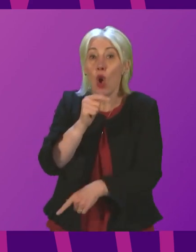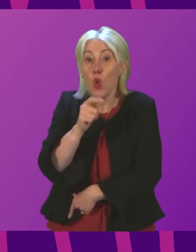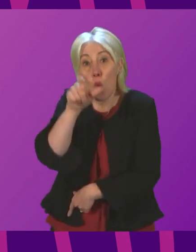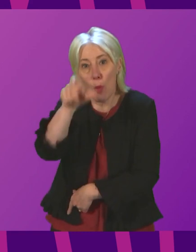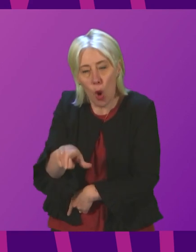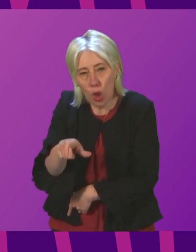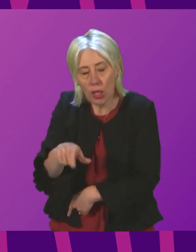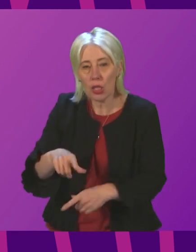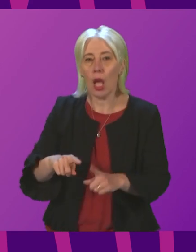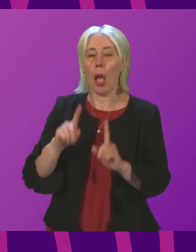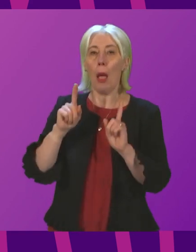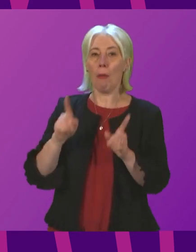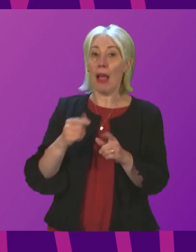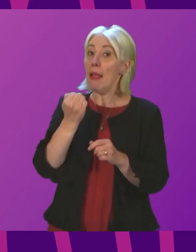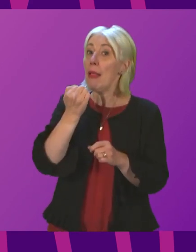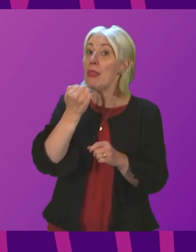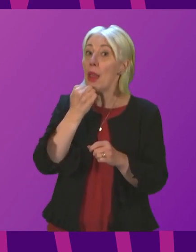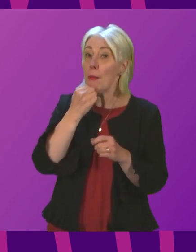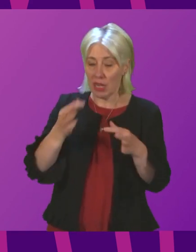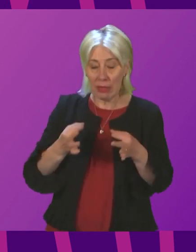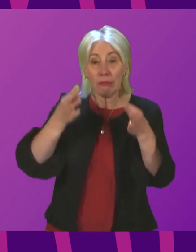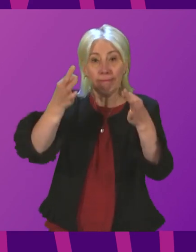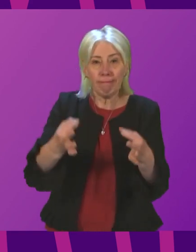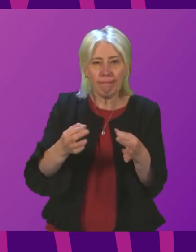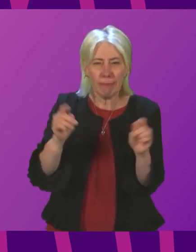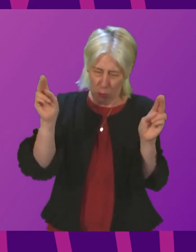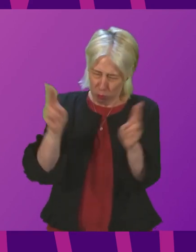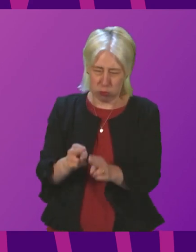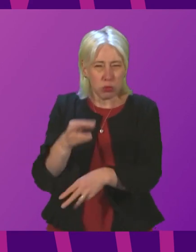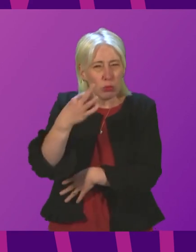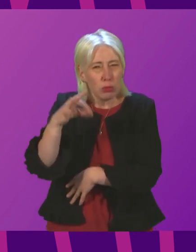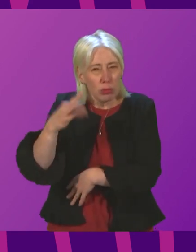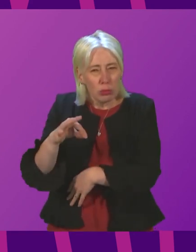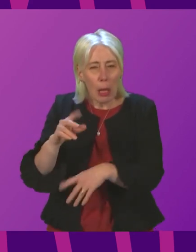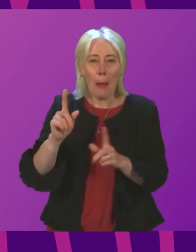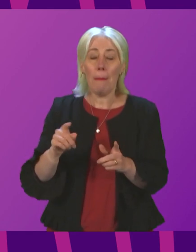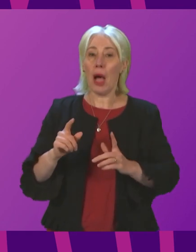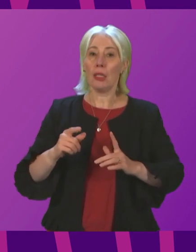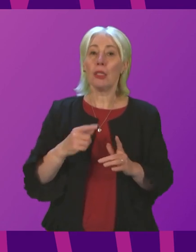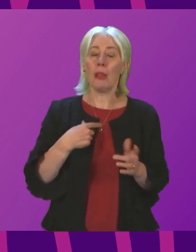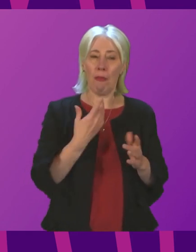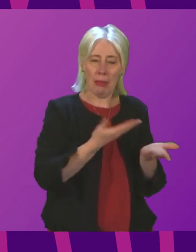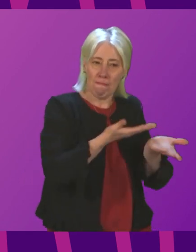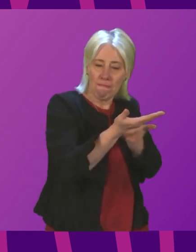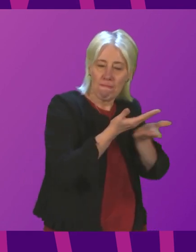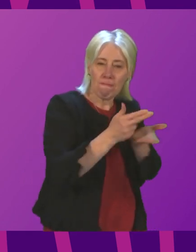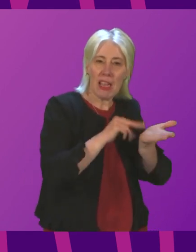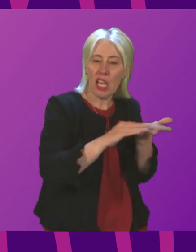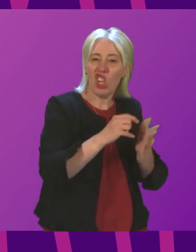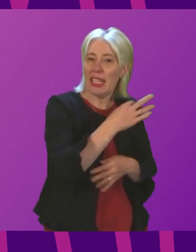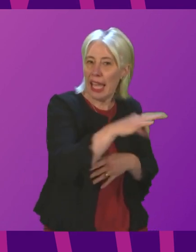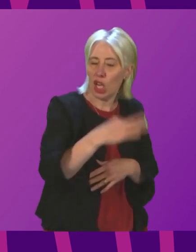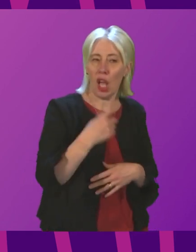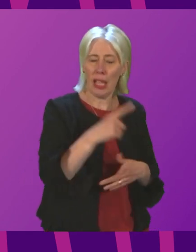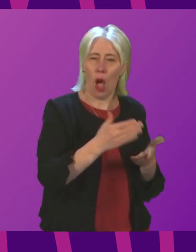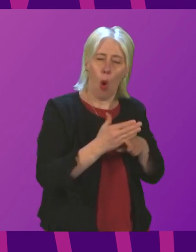say that those numbers that have been postponed are very, very small. But what I can also say, having spoken to NHS Lanarkshire, is that they are working extremely,